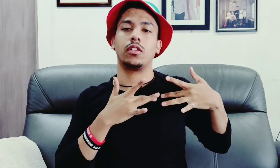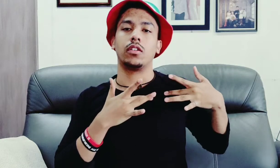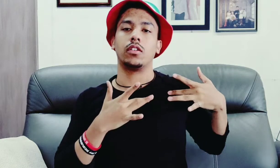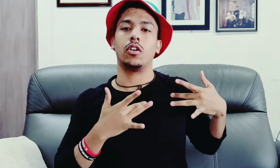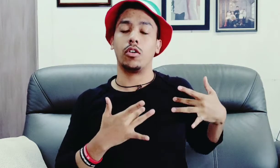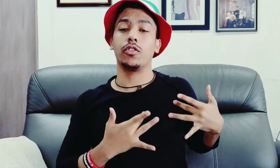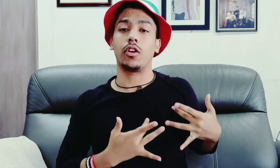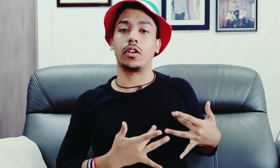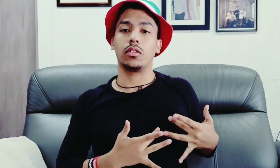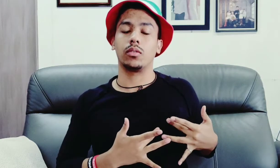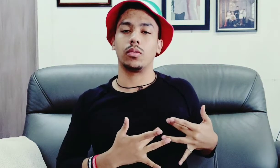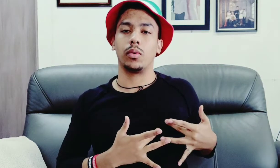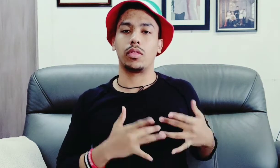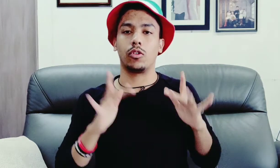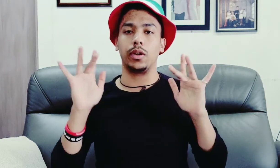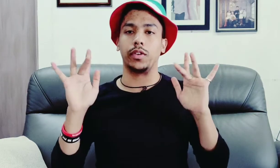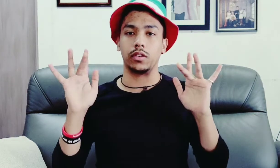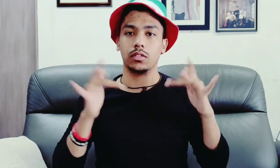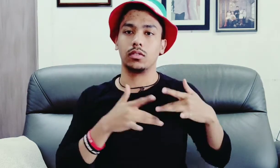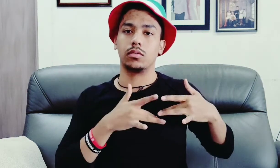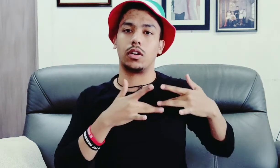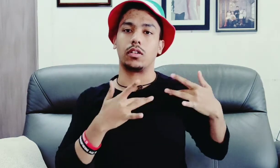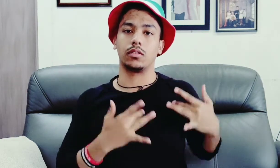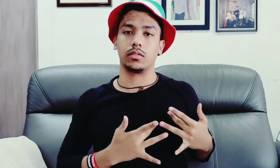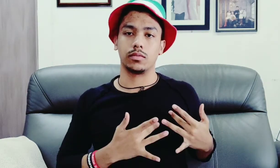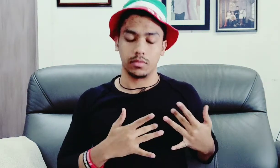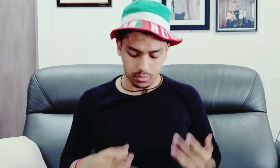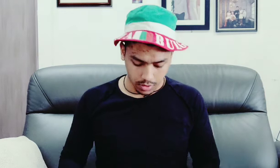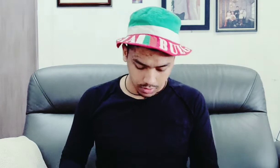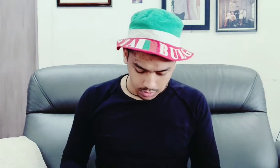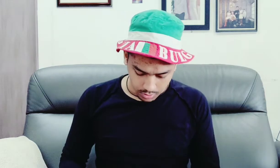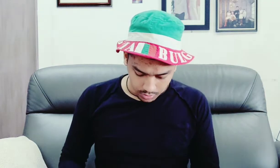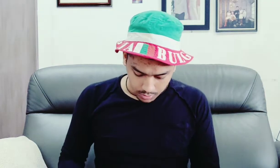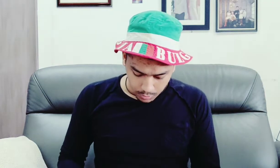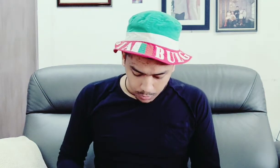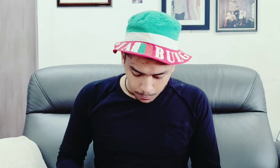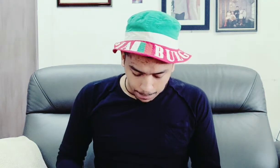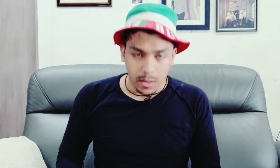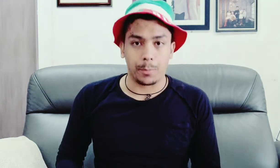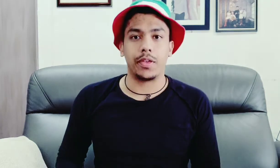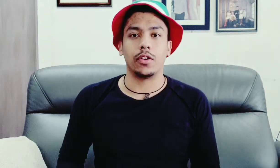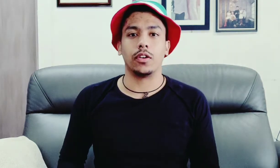on your heart with your middle finger heart okay appear